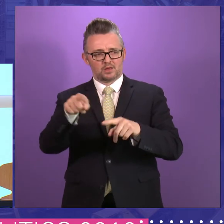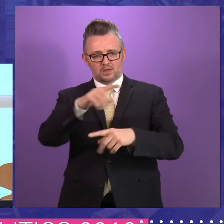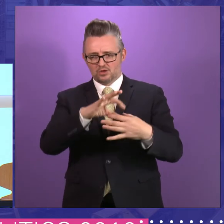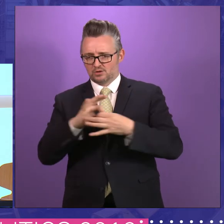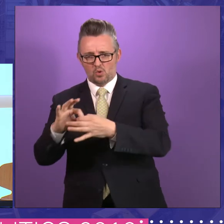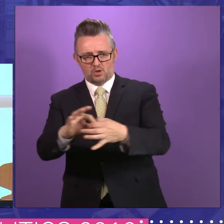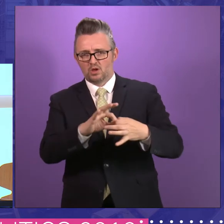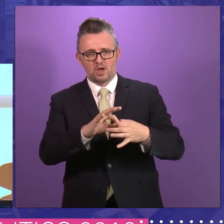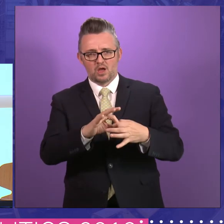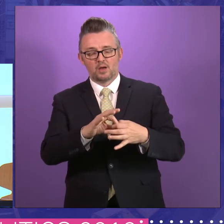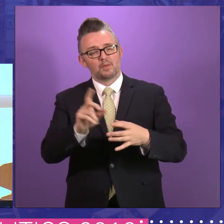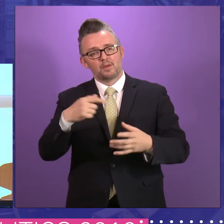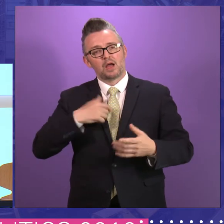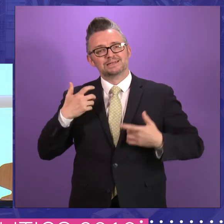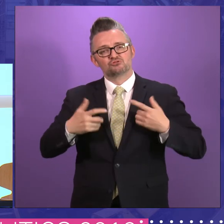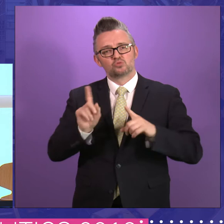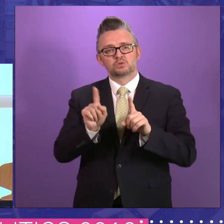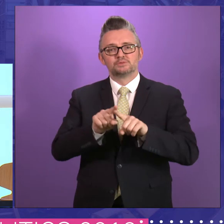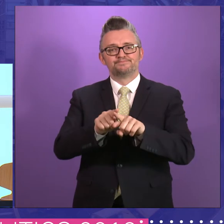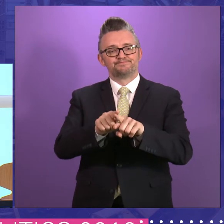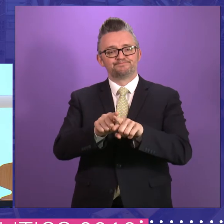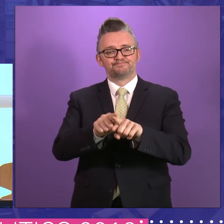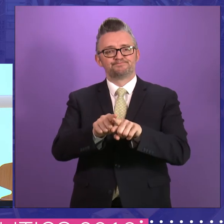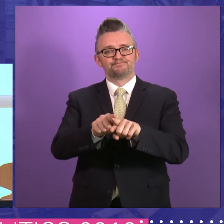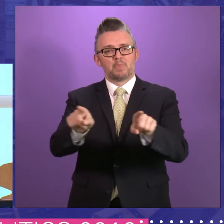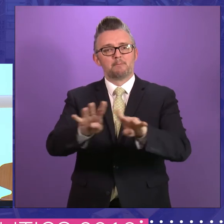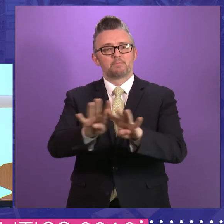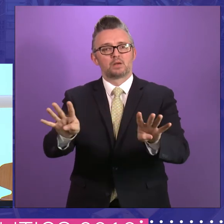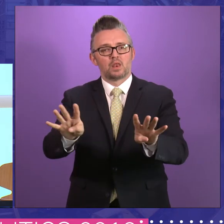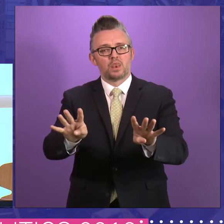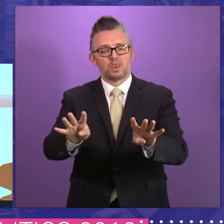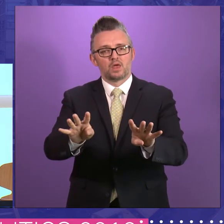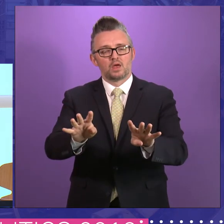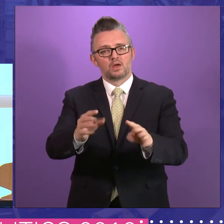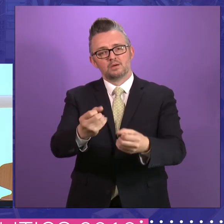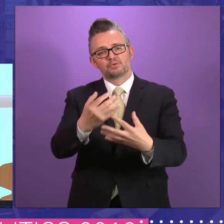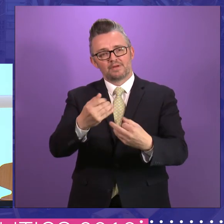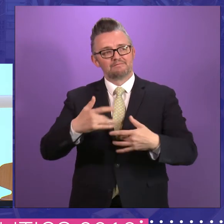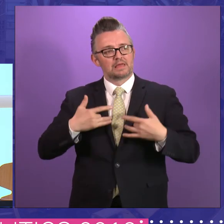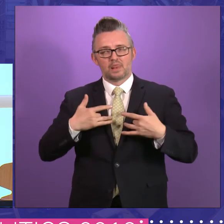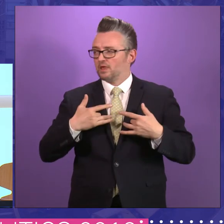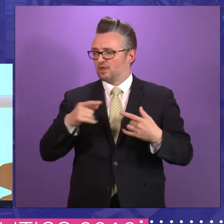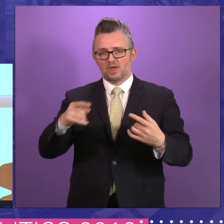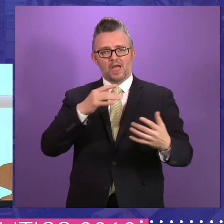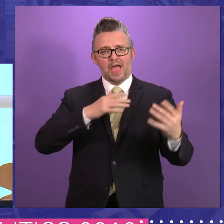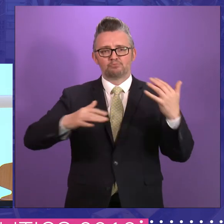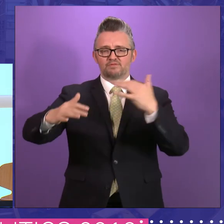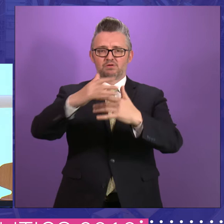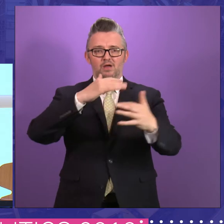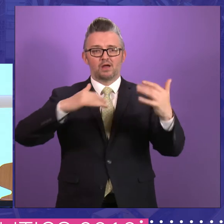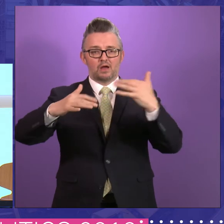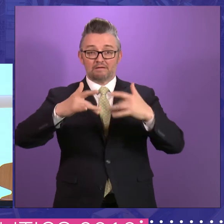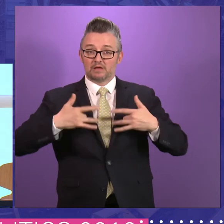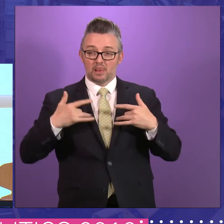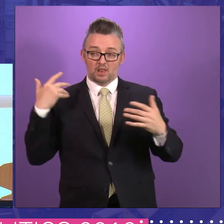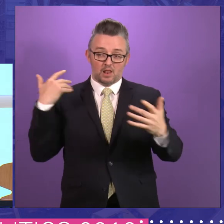But I would be very interested to hear whether the actual sort of atmosphere of the parliament government has